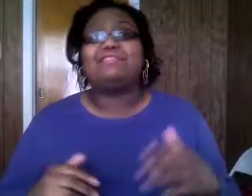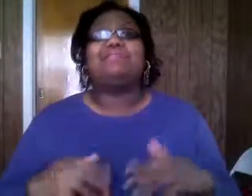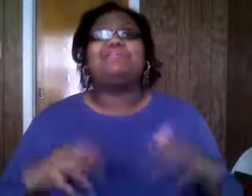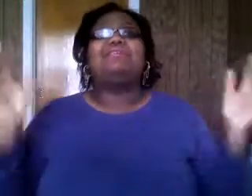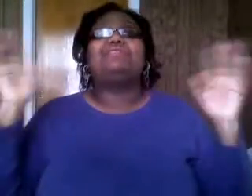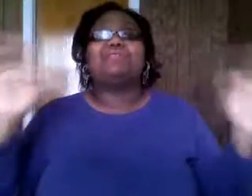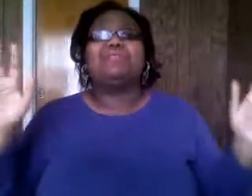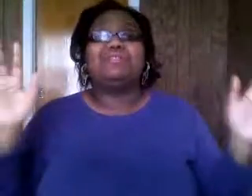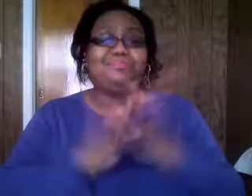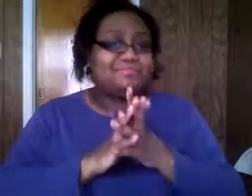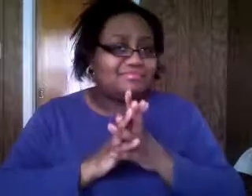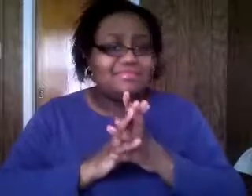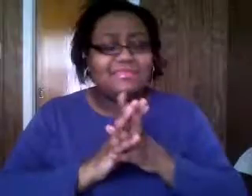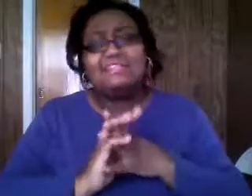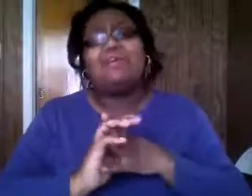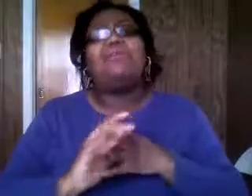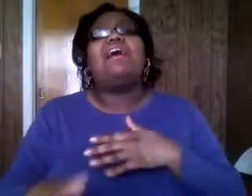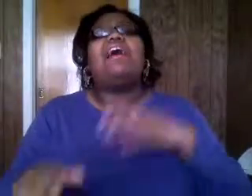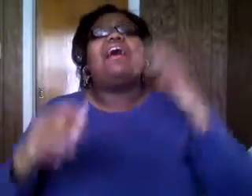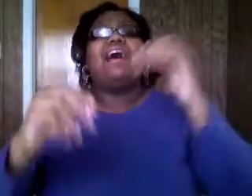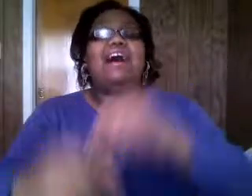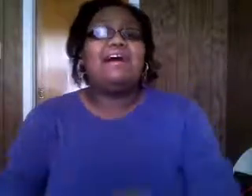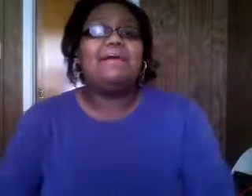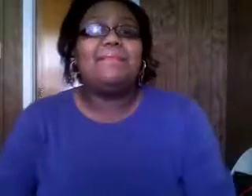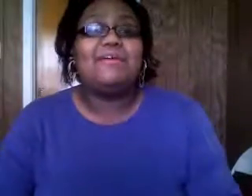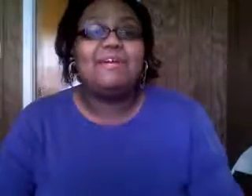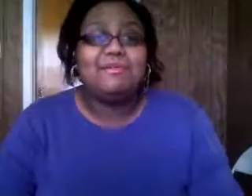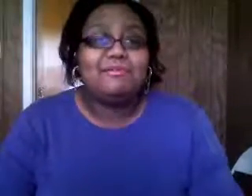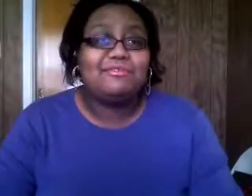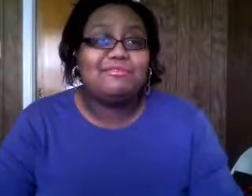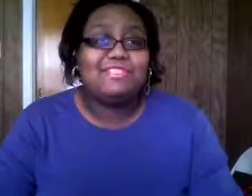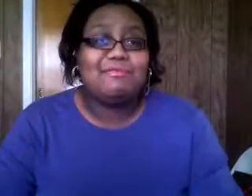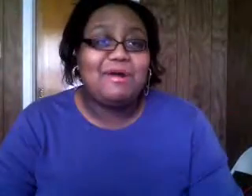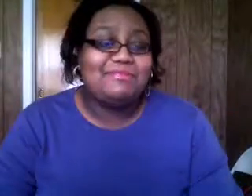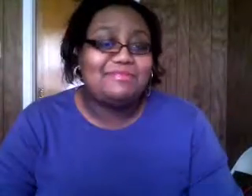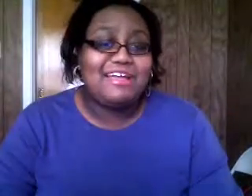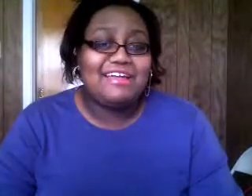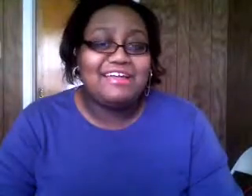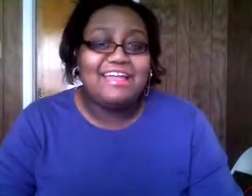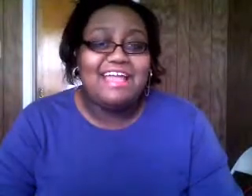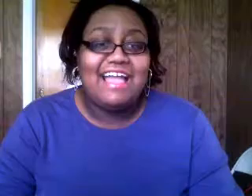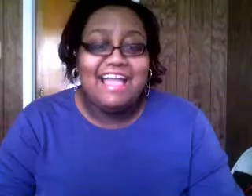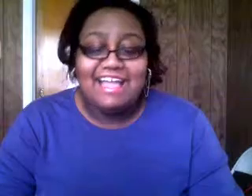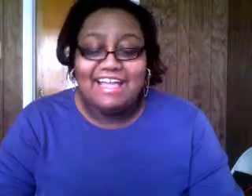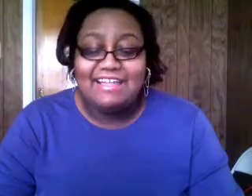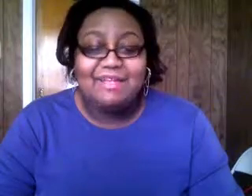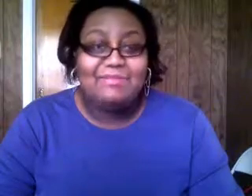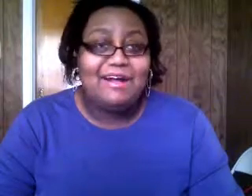come to my window it was just really weird so um i go outside my room to see if my mom was okay and i'm like mom